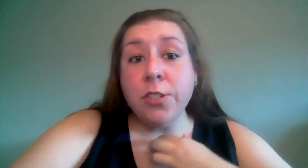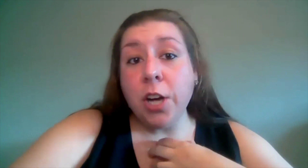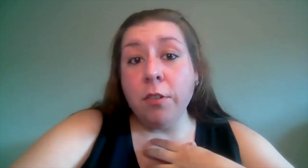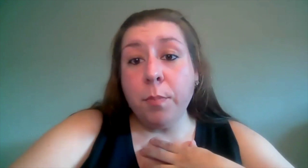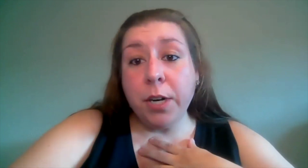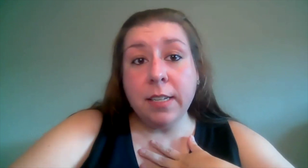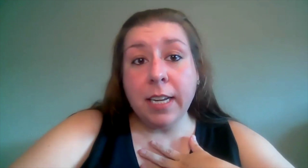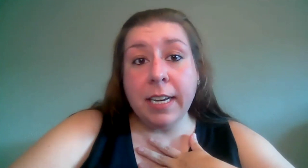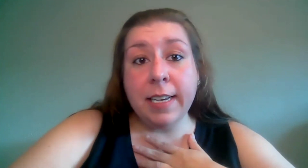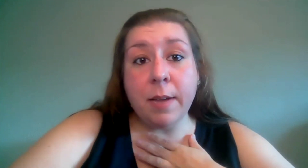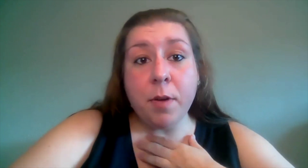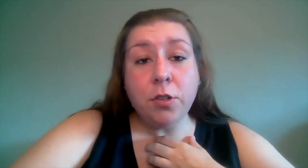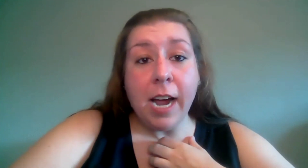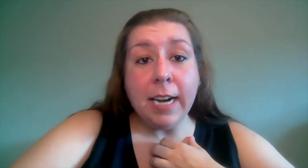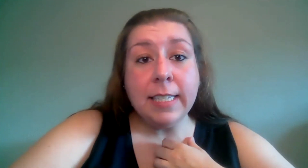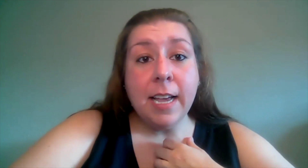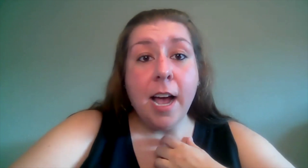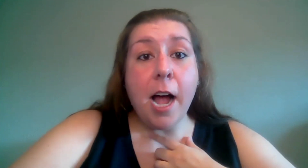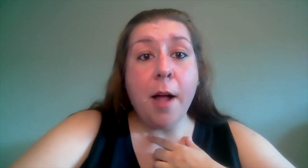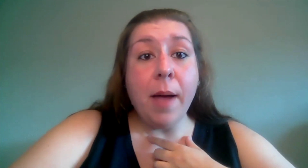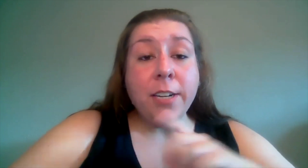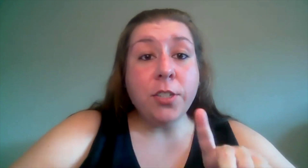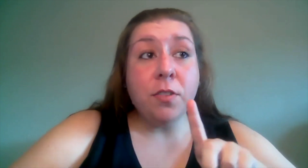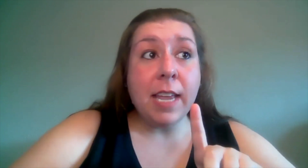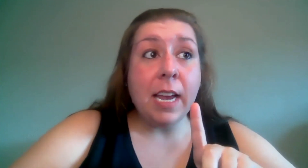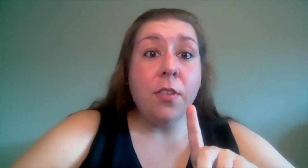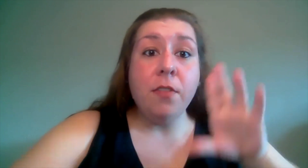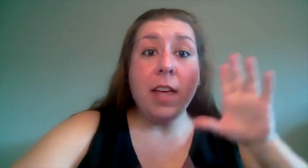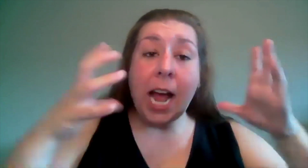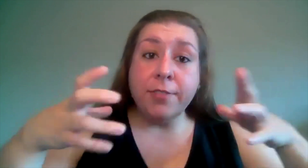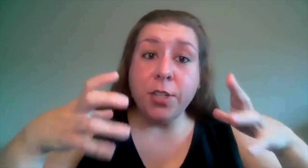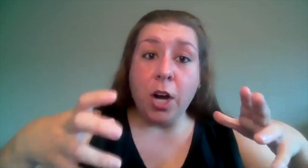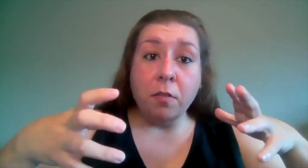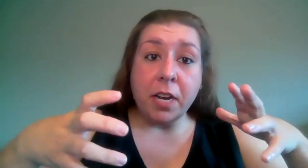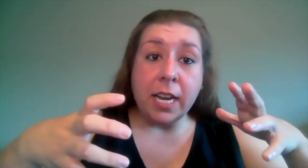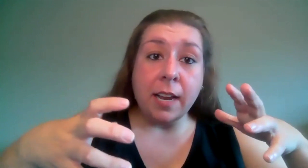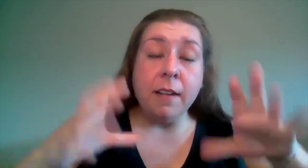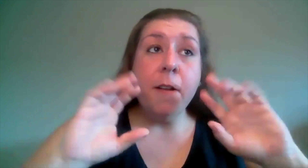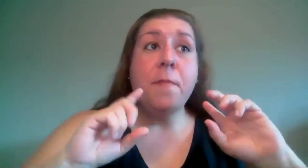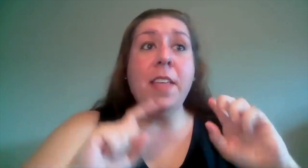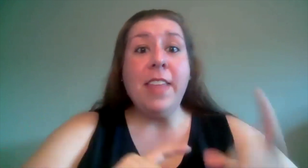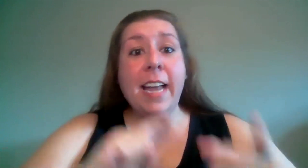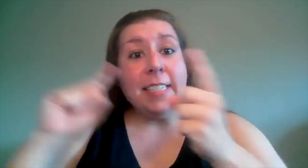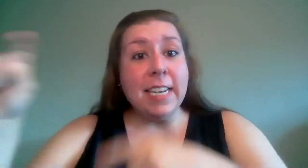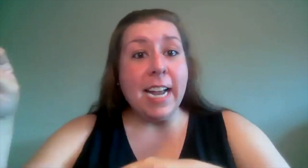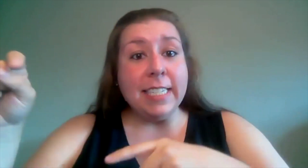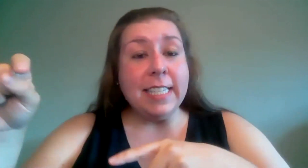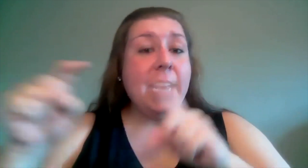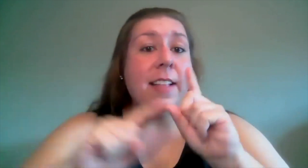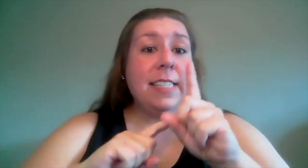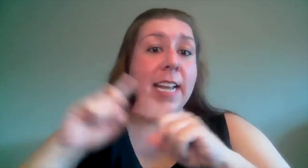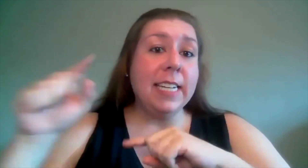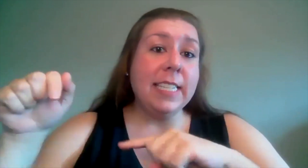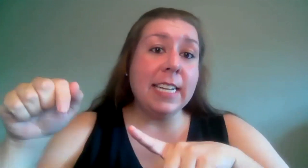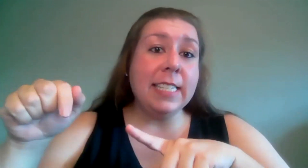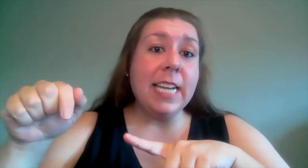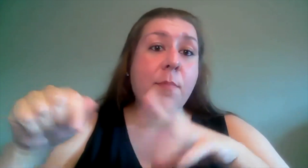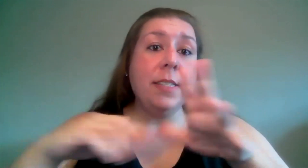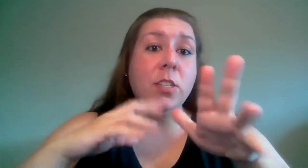don't personally need demo tracks um i do think though that after our reading that that is a nice thing that's a nice next step is